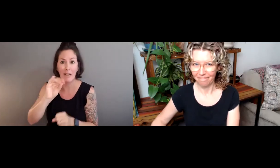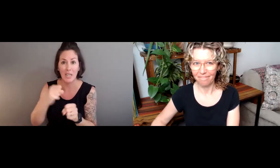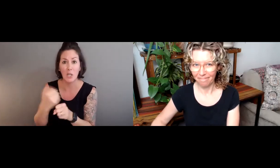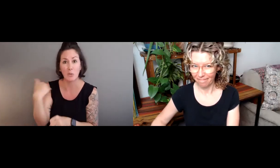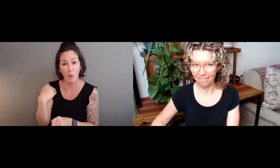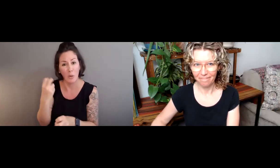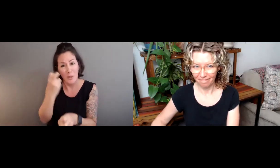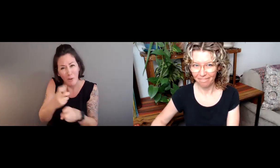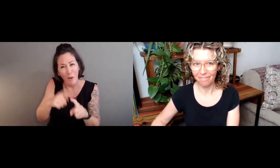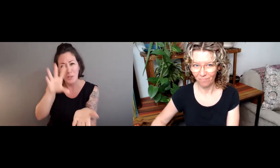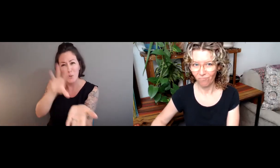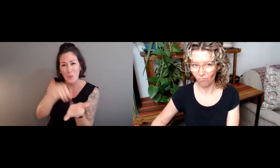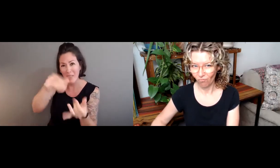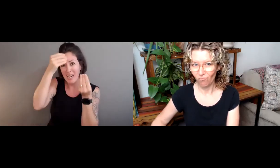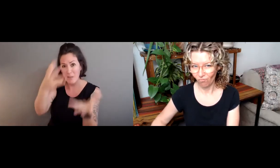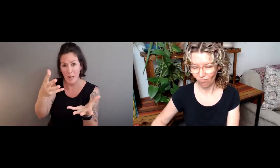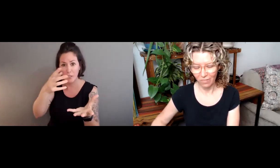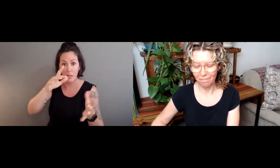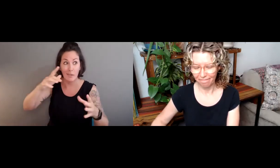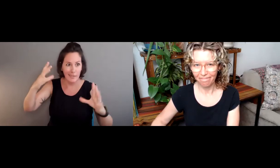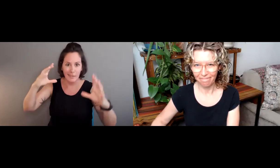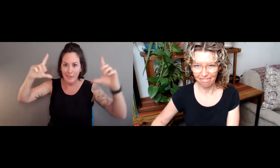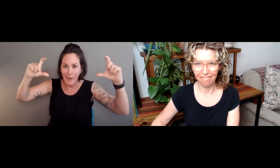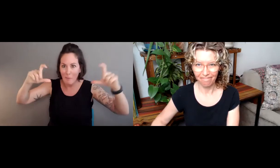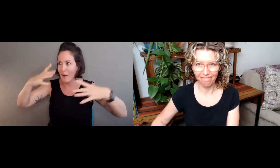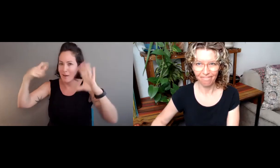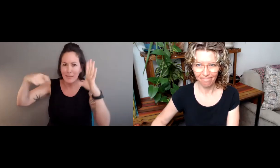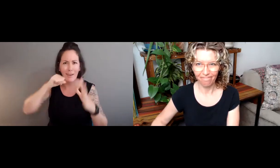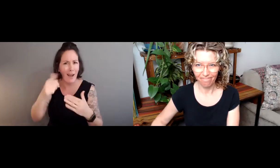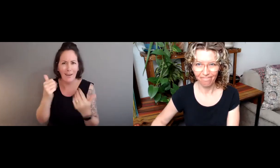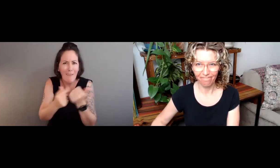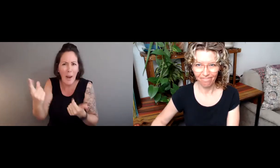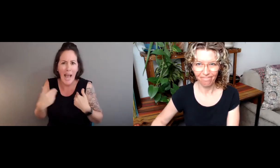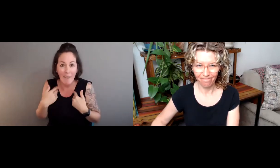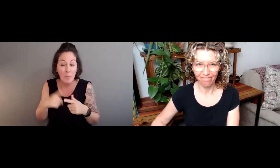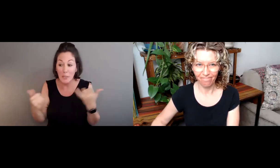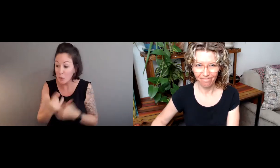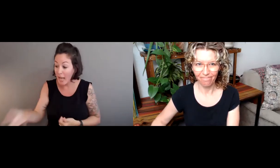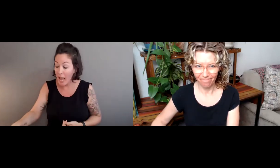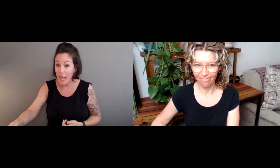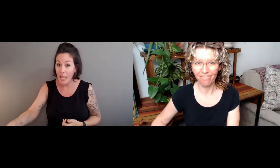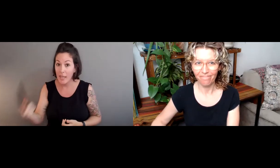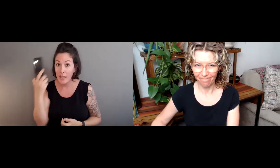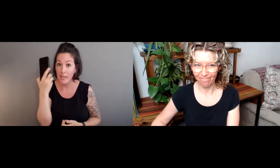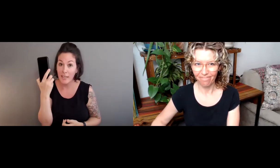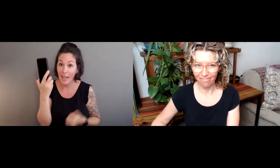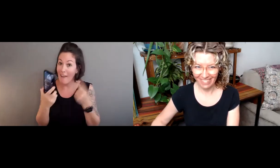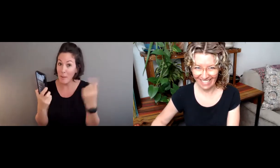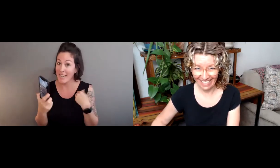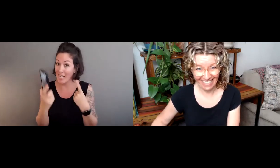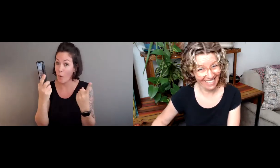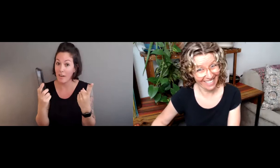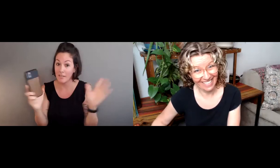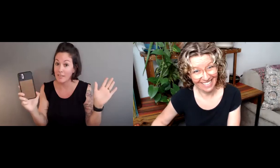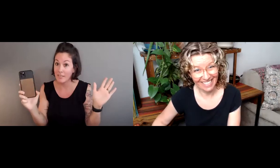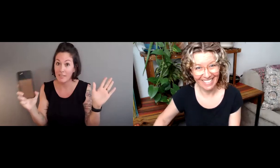which made sense, you know, 70 years ago, because it was very hard to capture that information with a static camera.